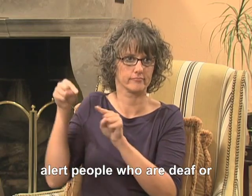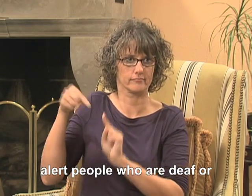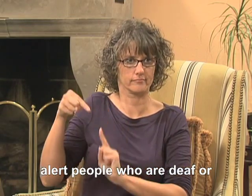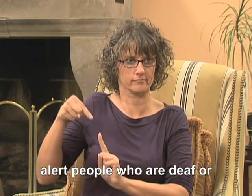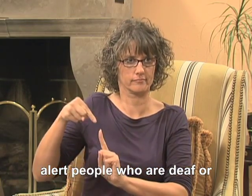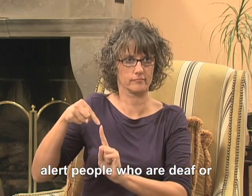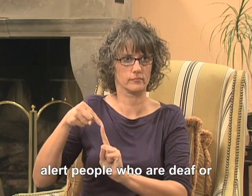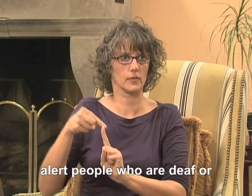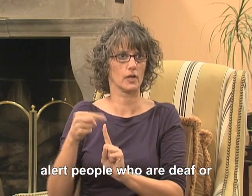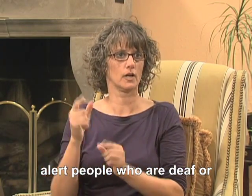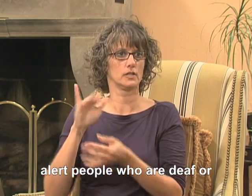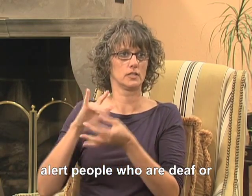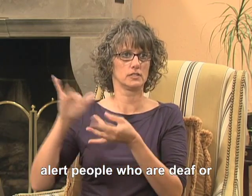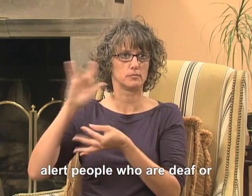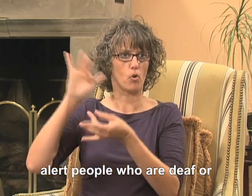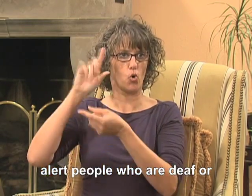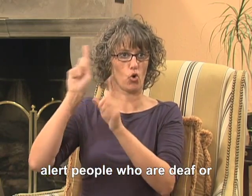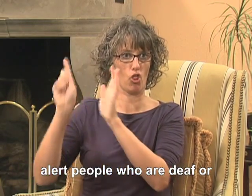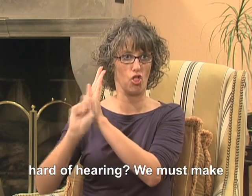who are deaf or hard of hearing.